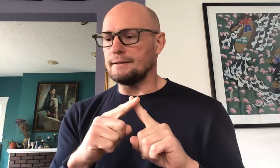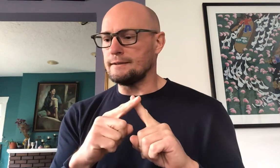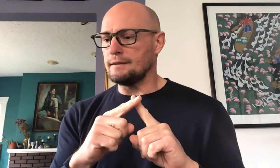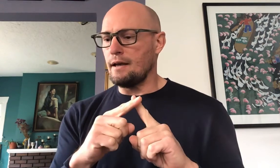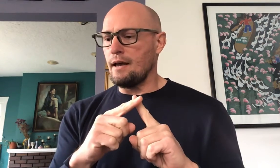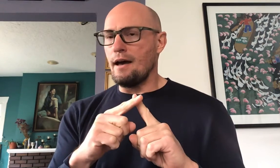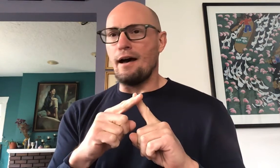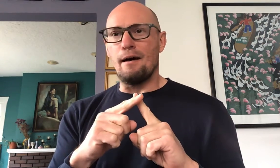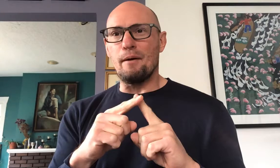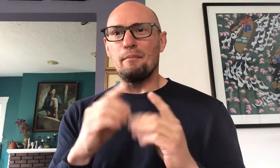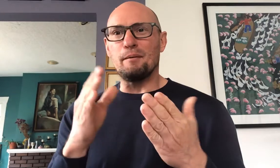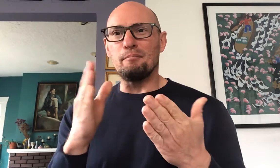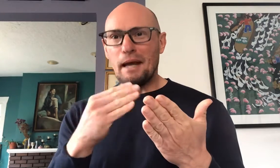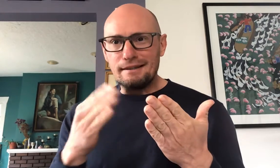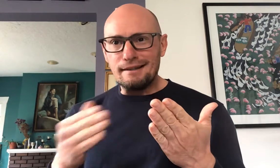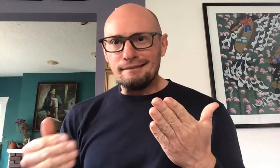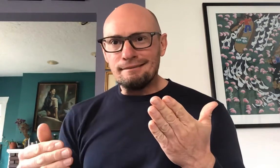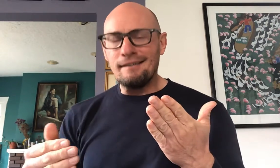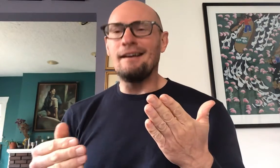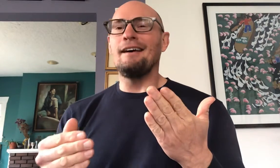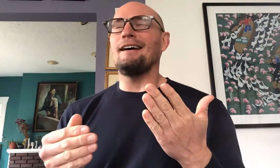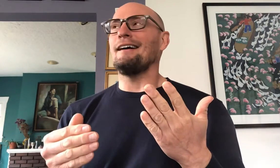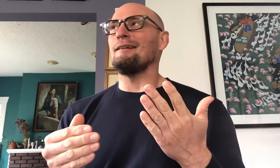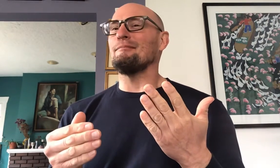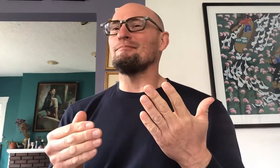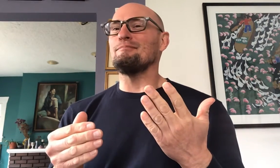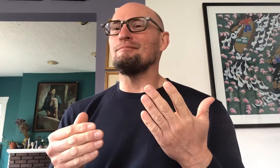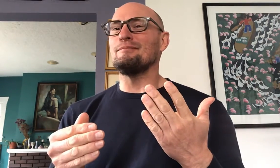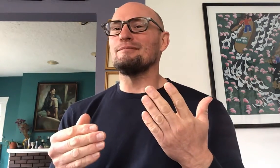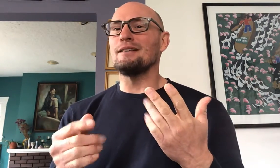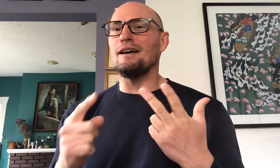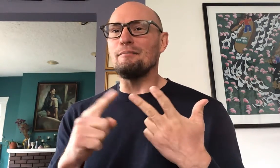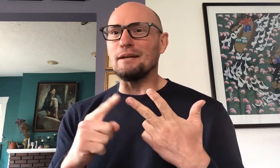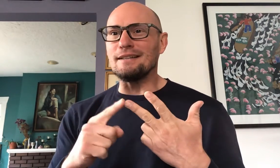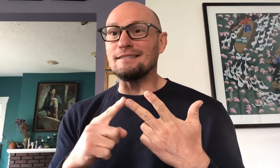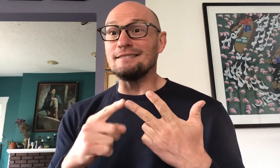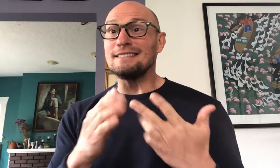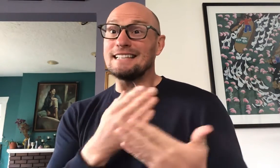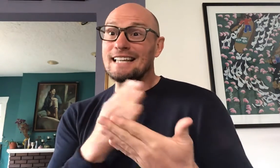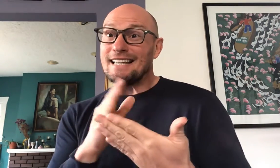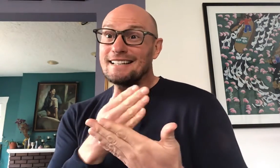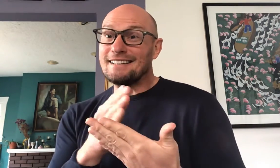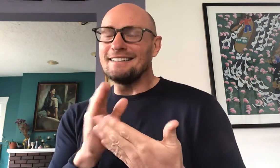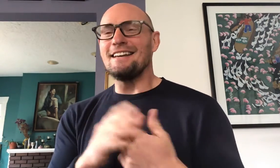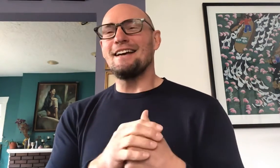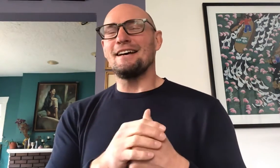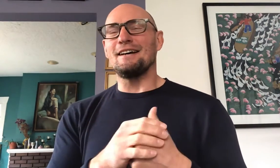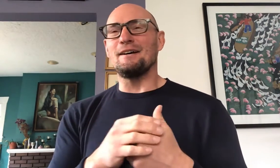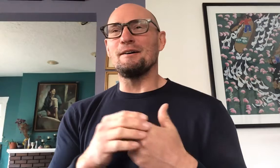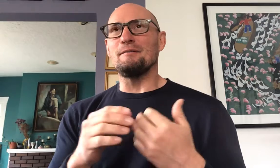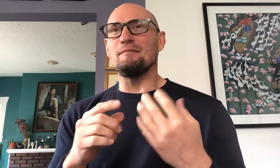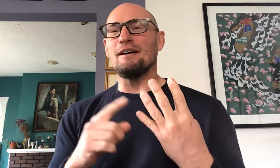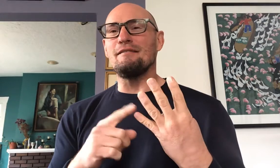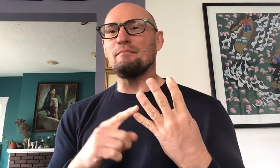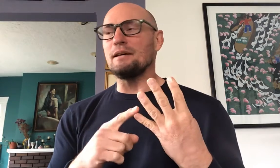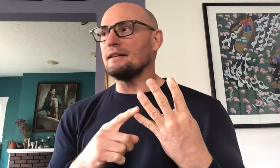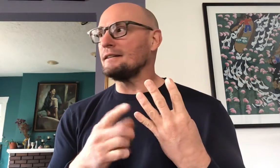I've been painting I've been singing I've been